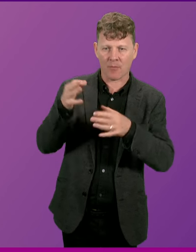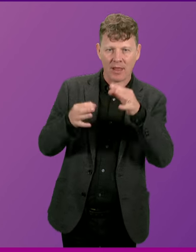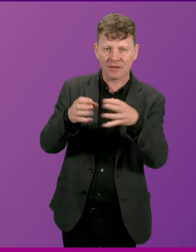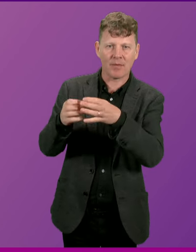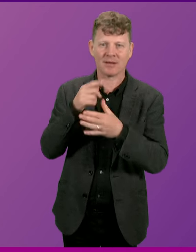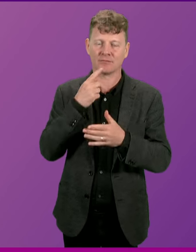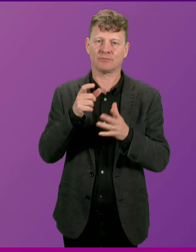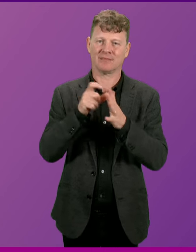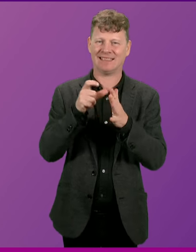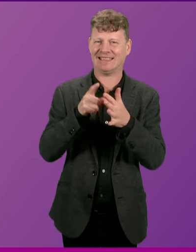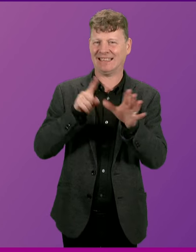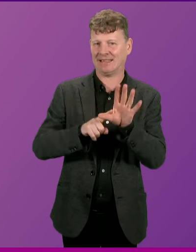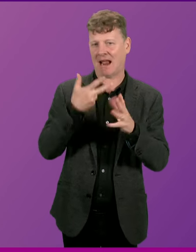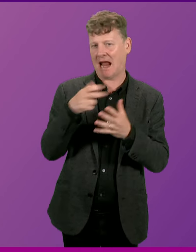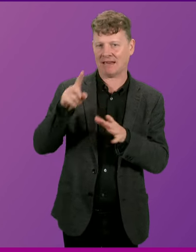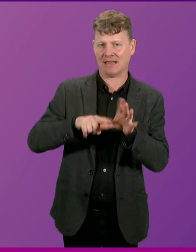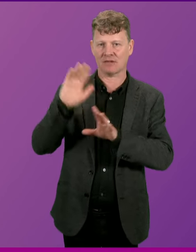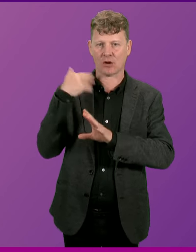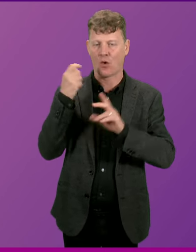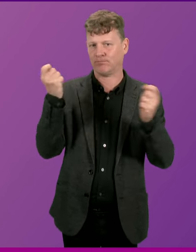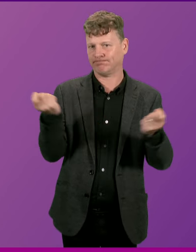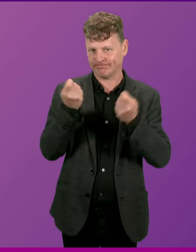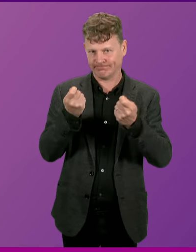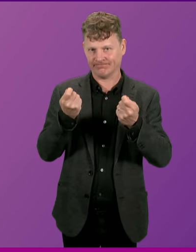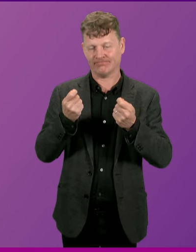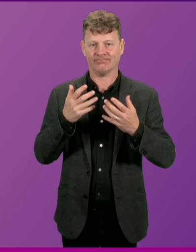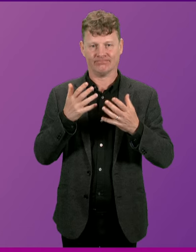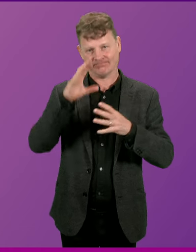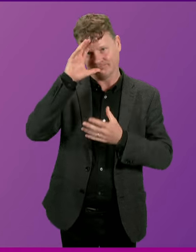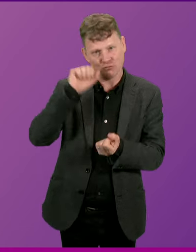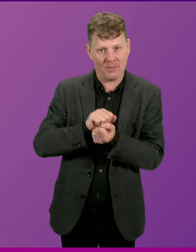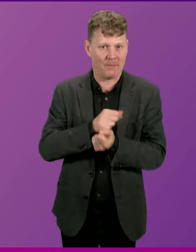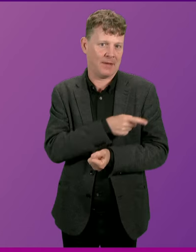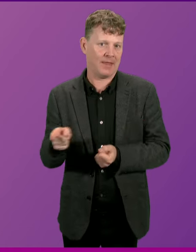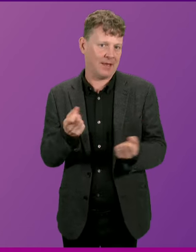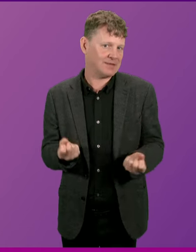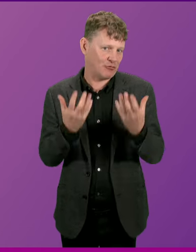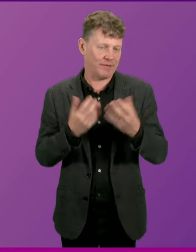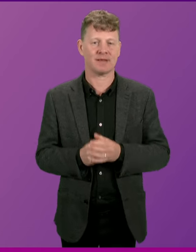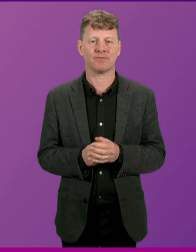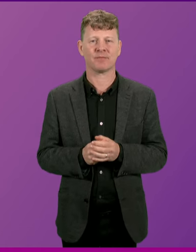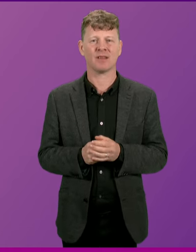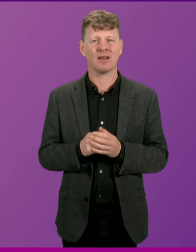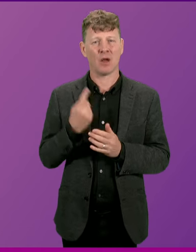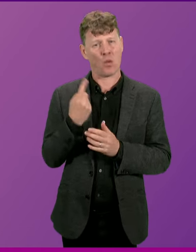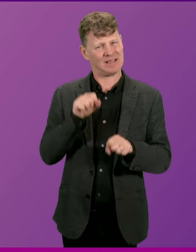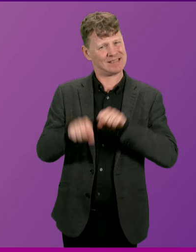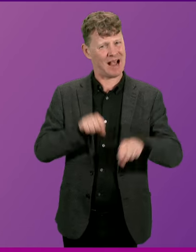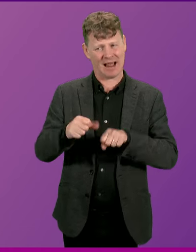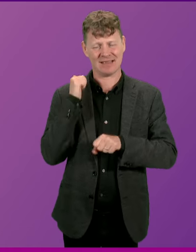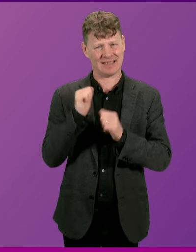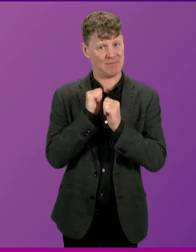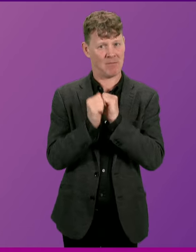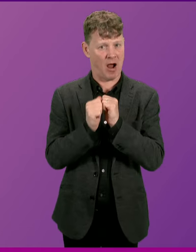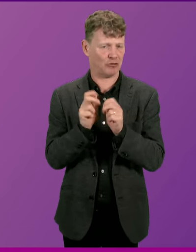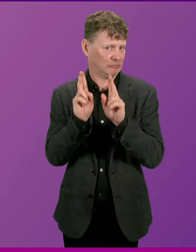sacrifice in Normandy 80 years ago to liberate Europe from fascism? will remember them. Following the tragic death of a cyclist in March and multiple